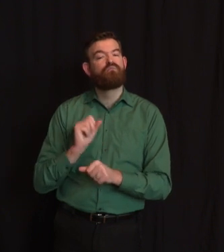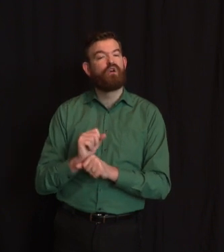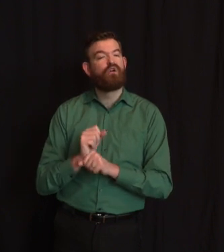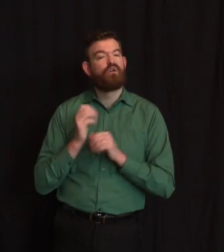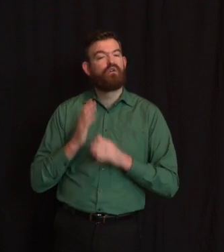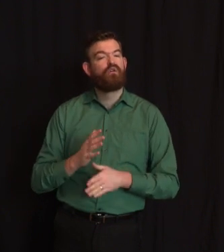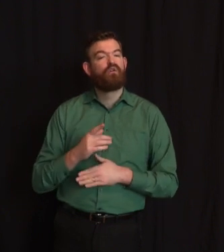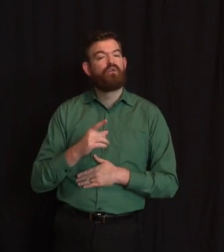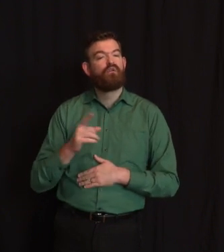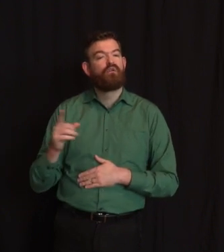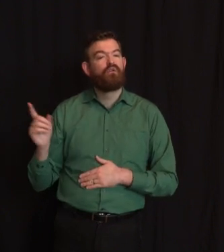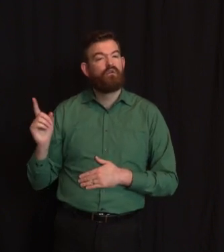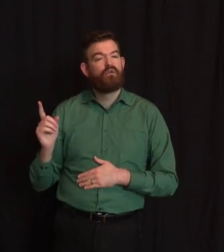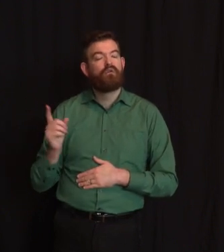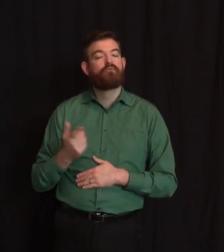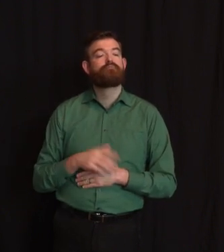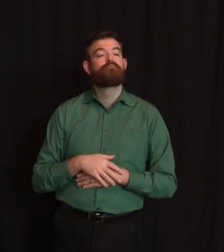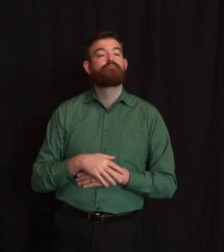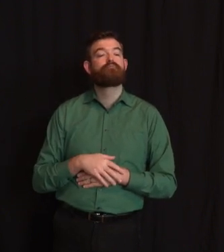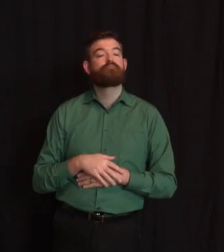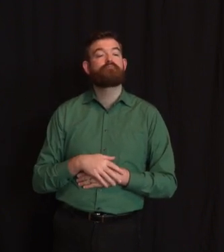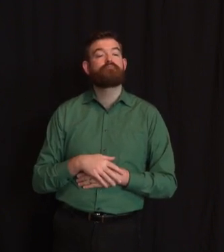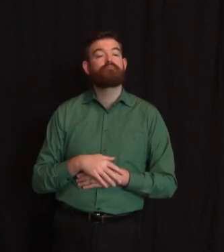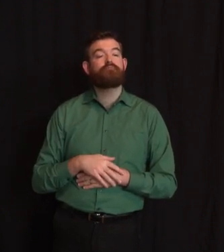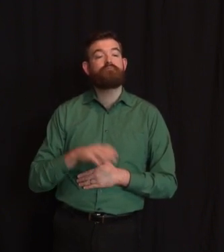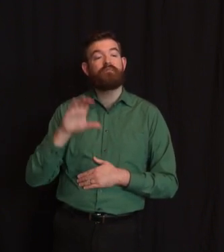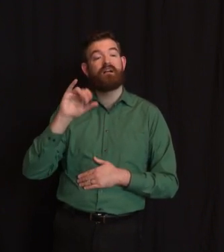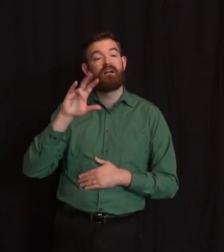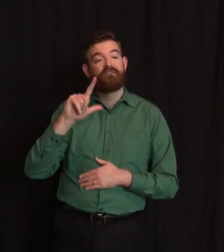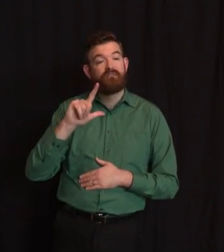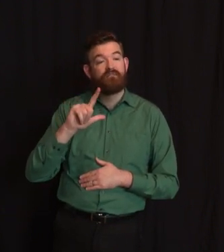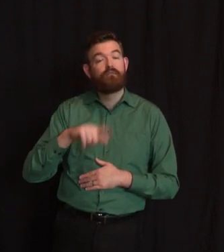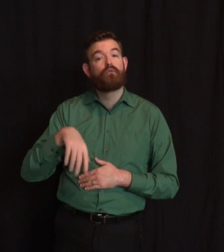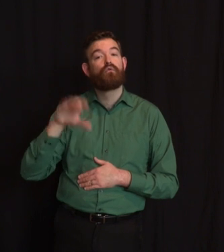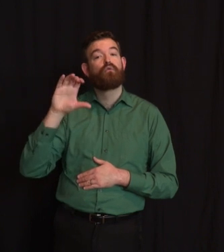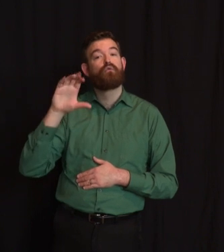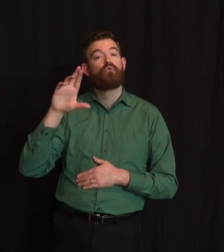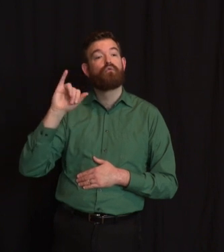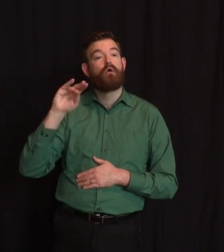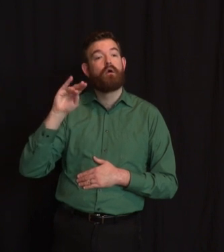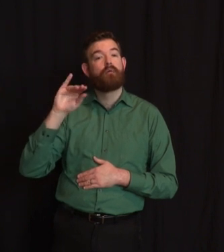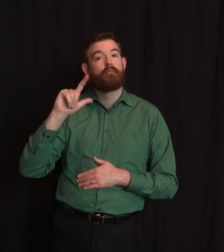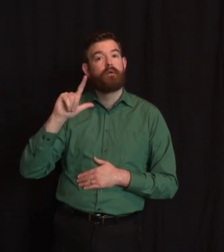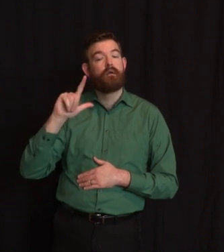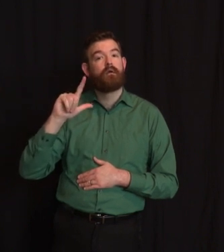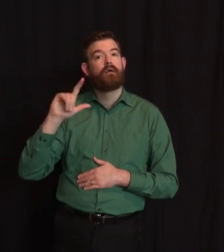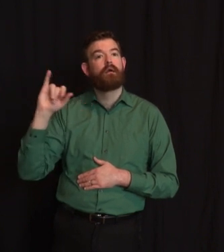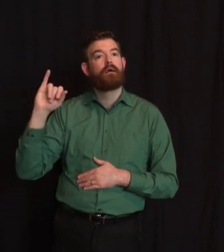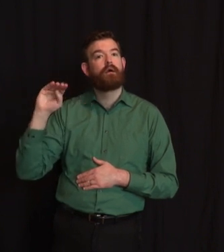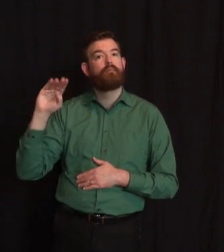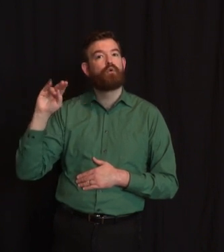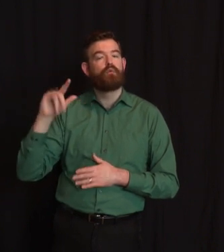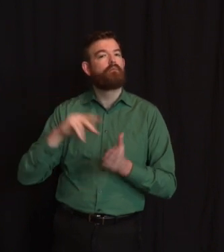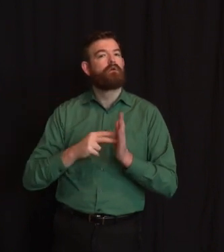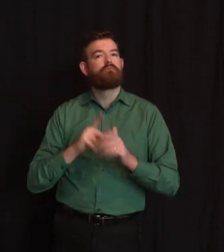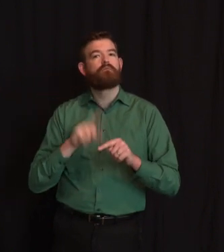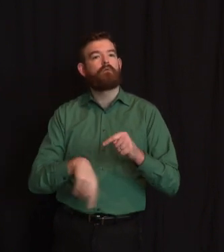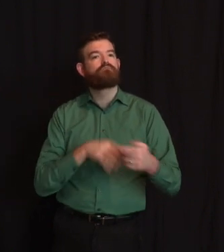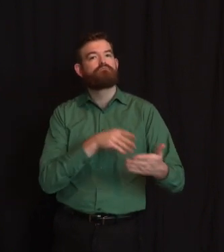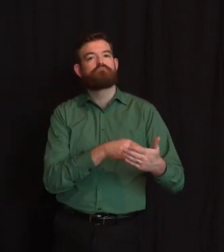concerns that have been raised about that, and what would you say to families who are concerned that their loved